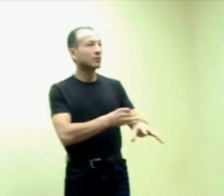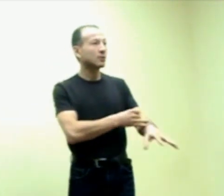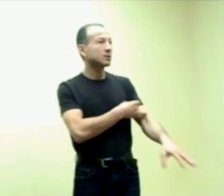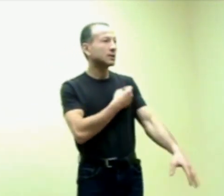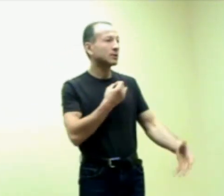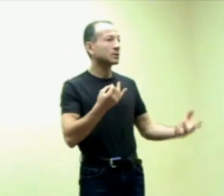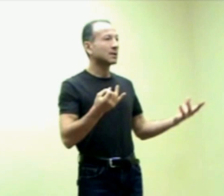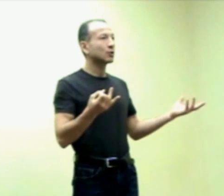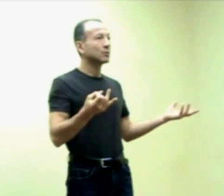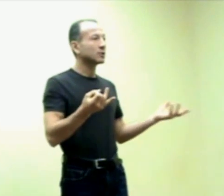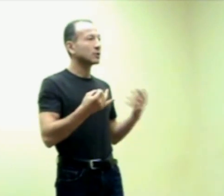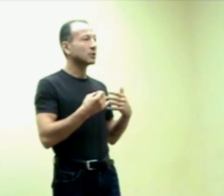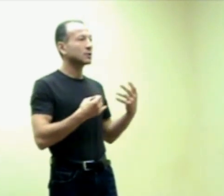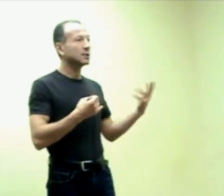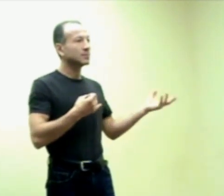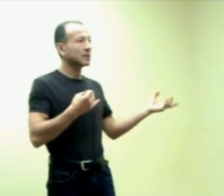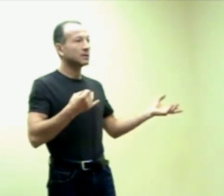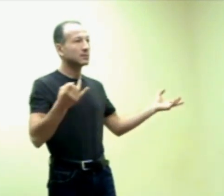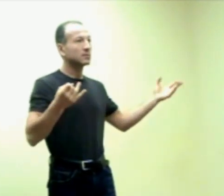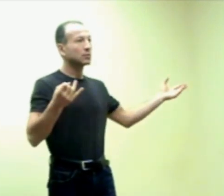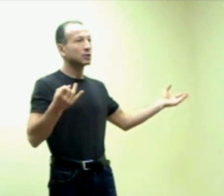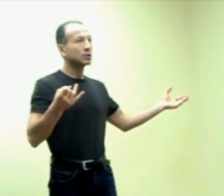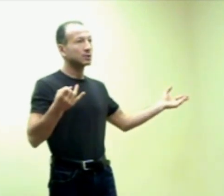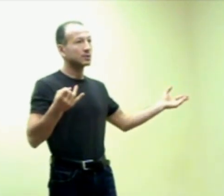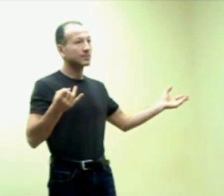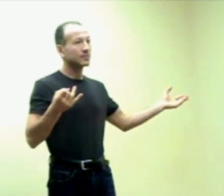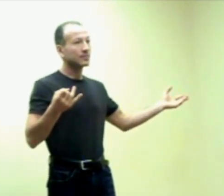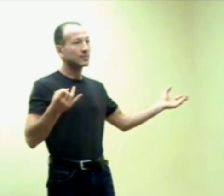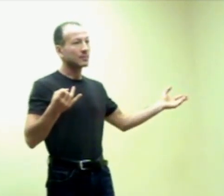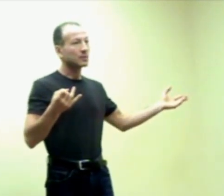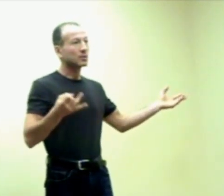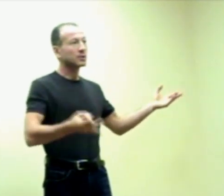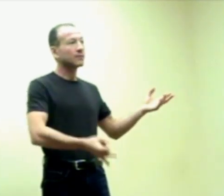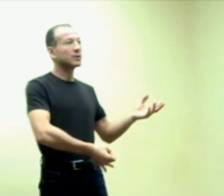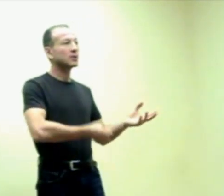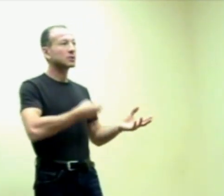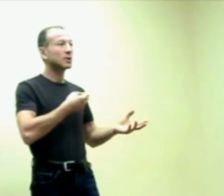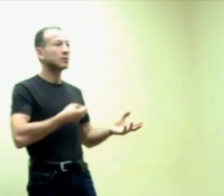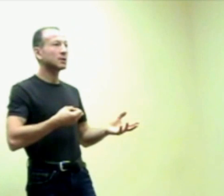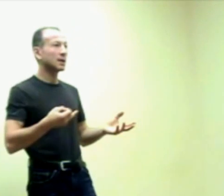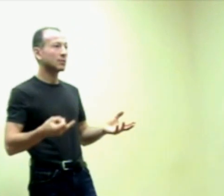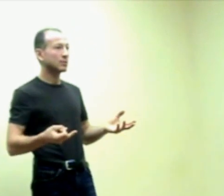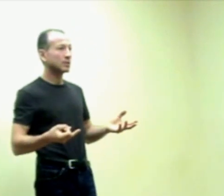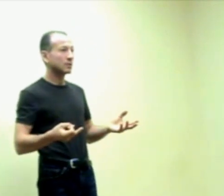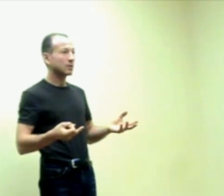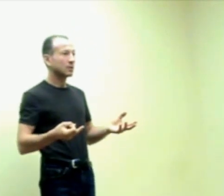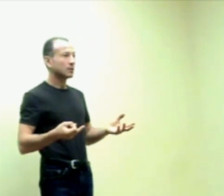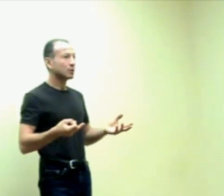fluids here, because I'm not moving, so I don't need my nutrition. So, everything is slowing down. So,